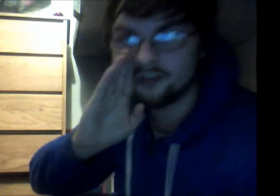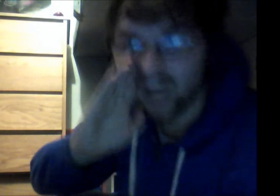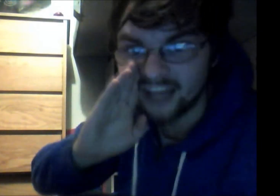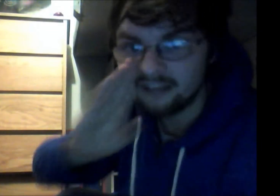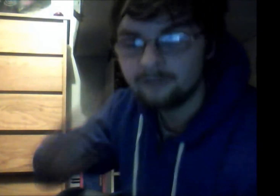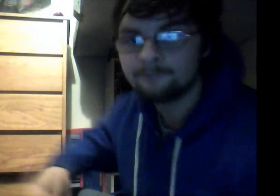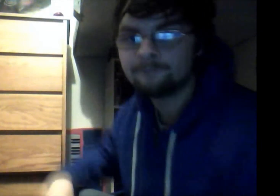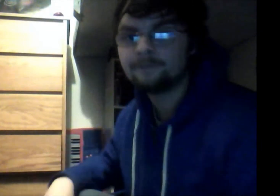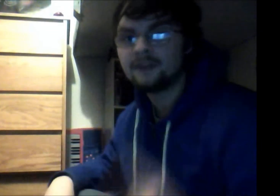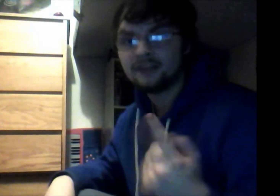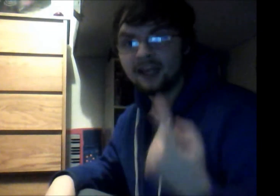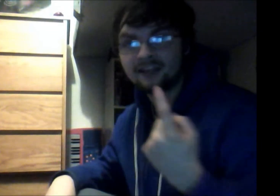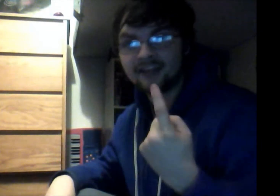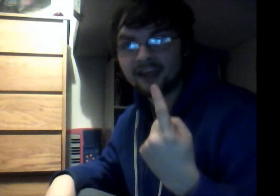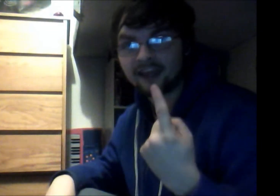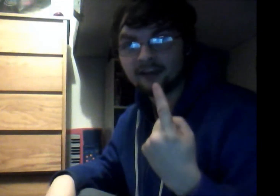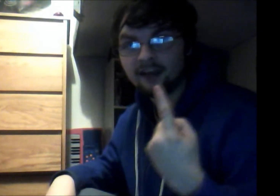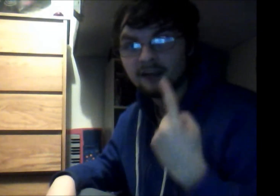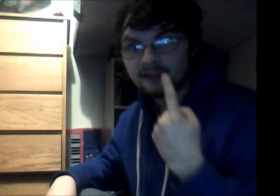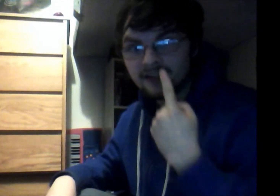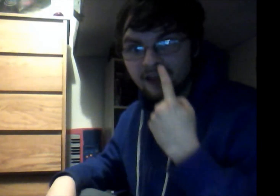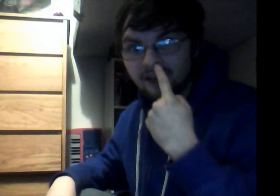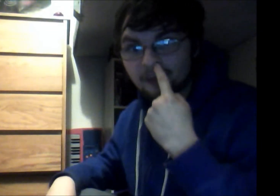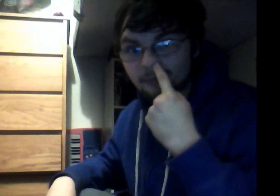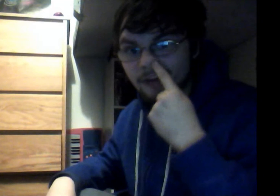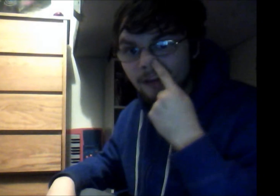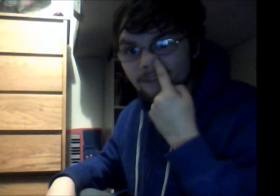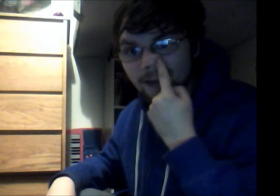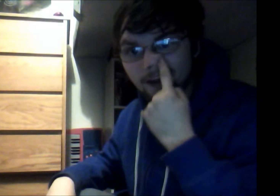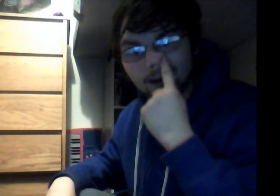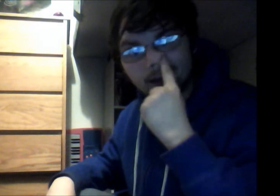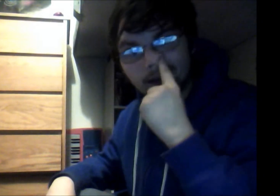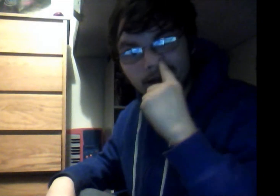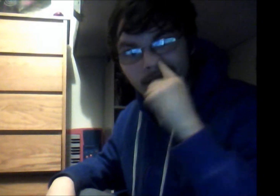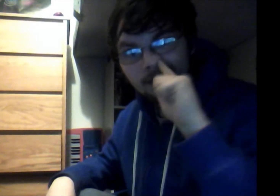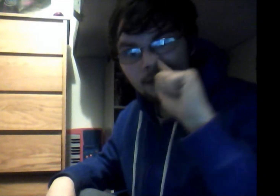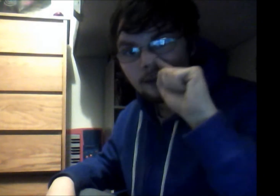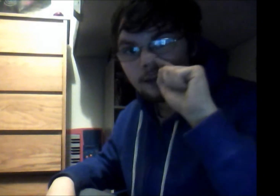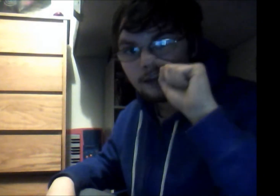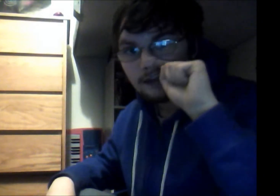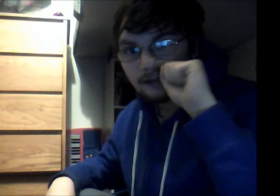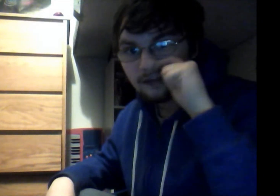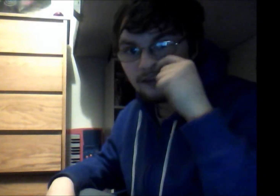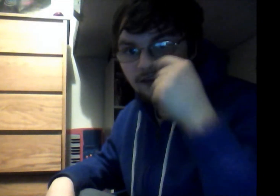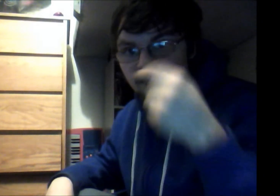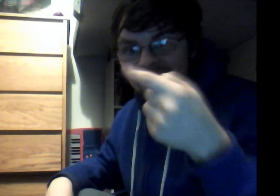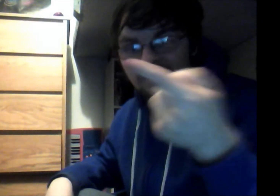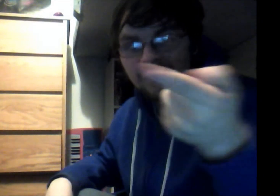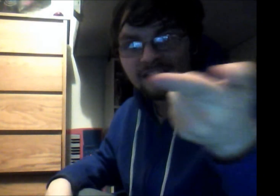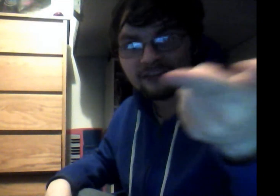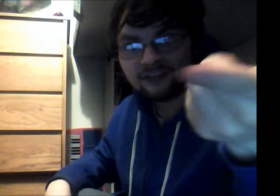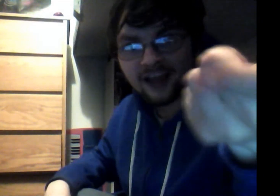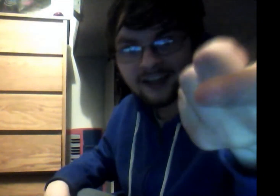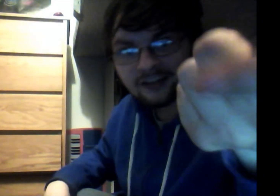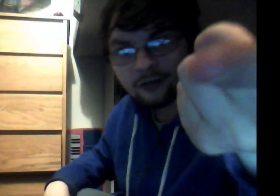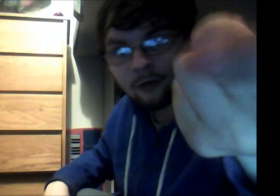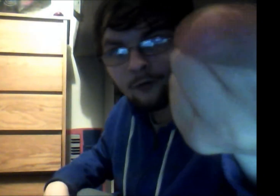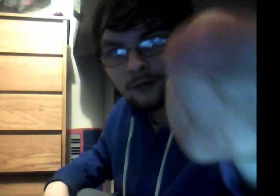you take it and you put it out there and you find gold